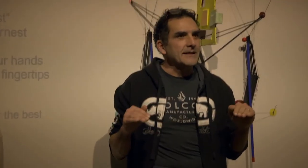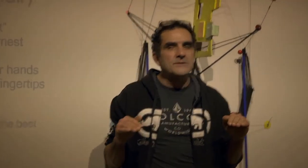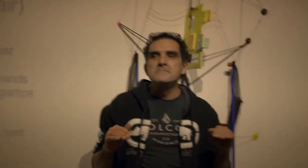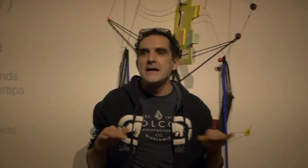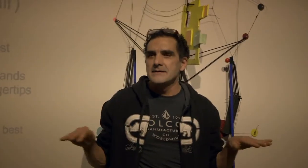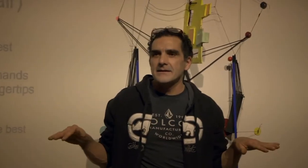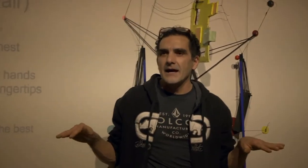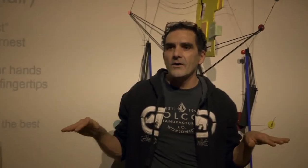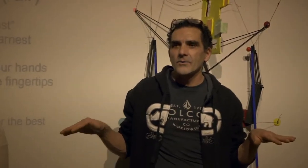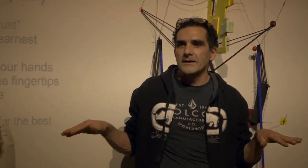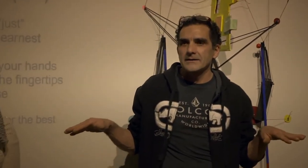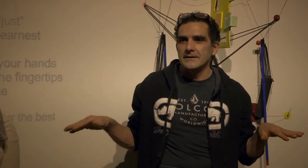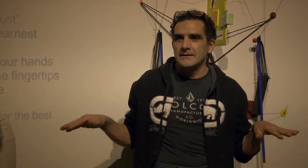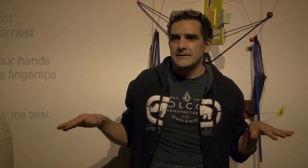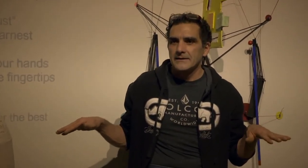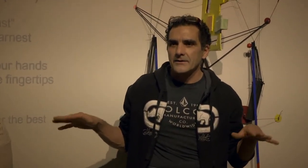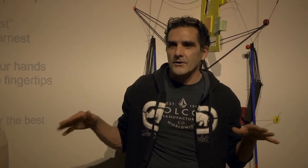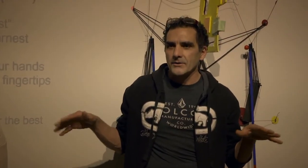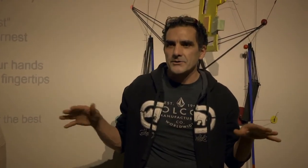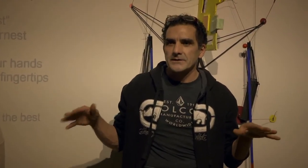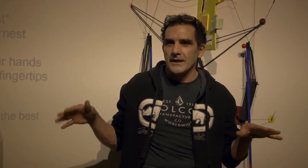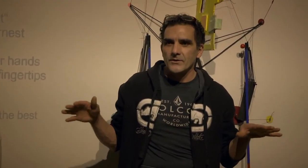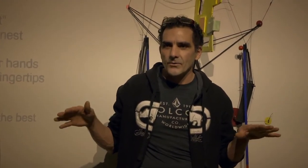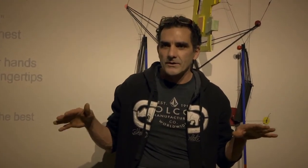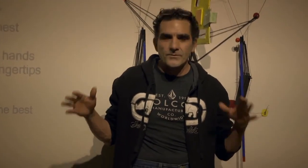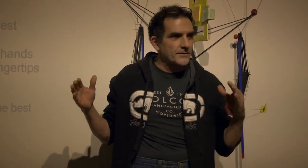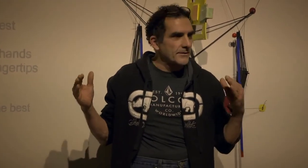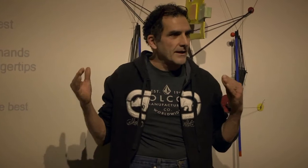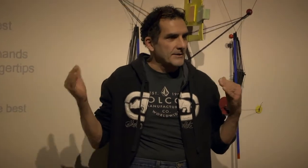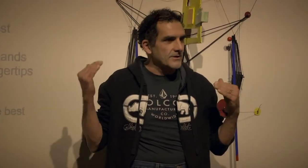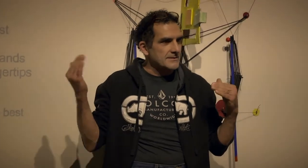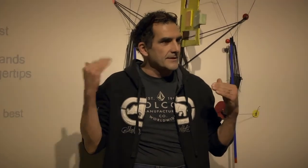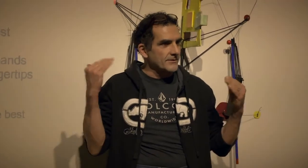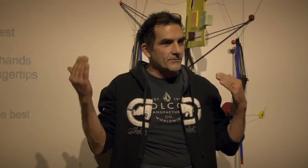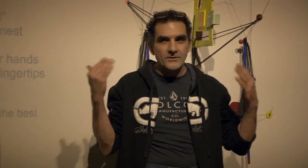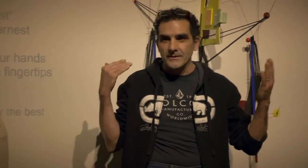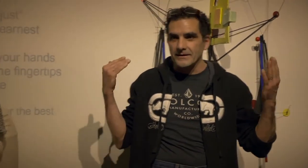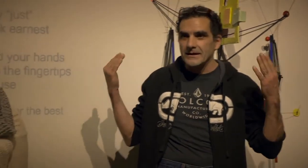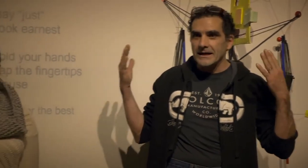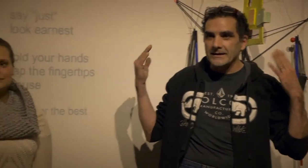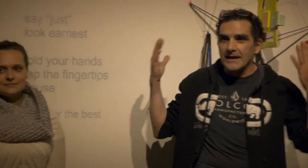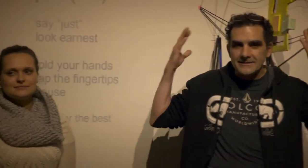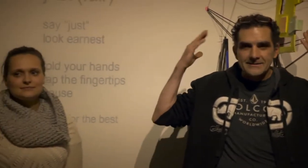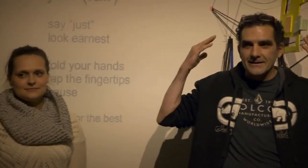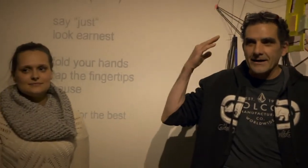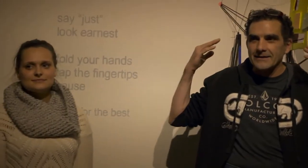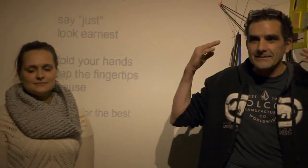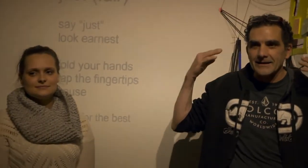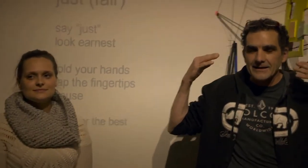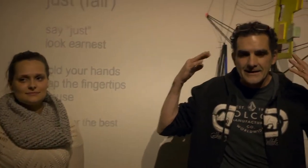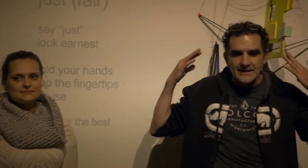it was amazing how quickly our creation together worked with having a translator in the room and in the end